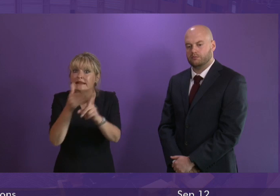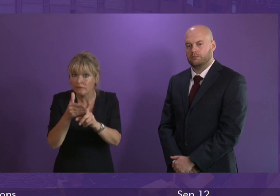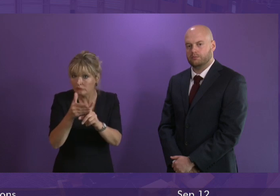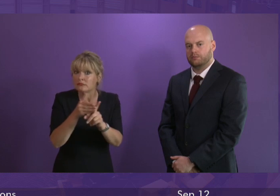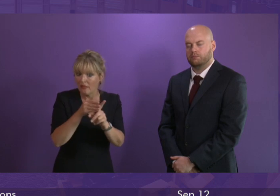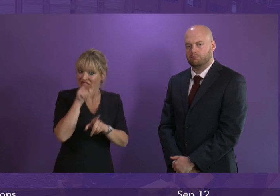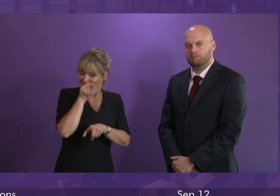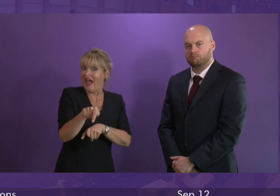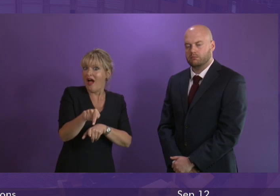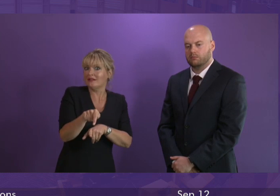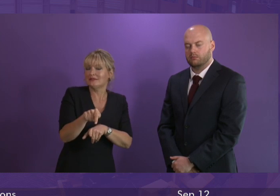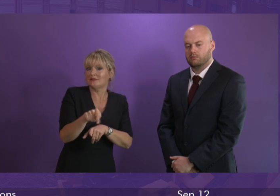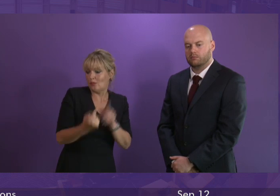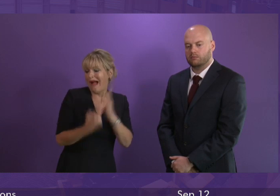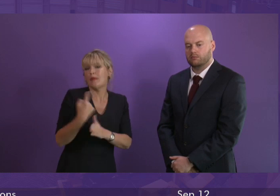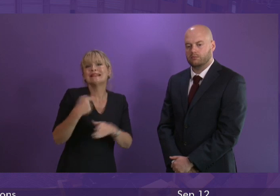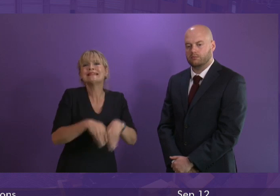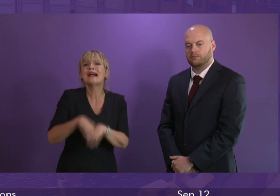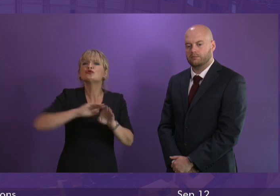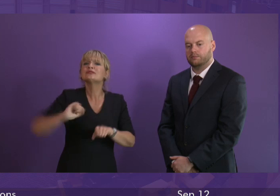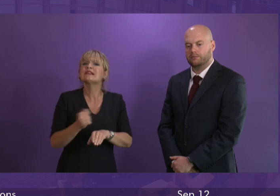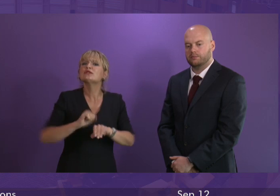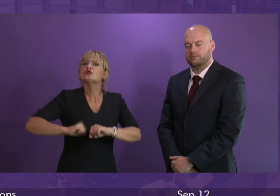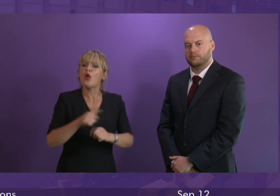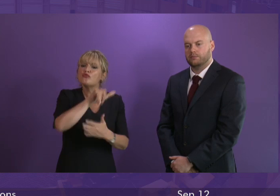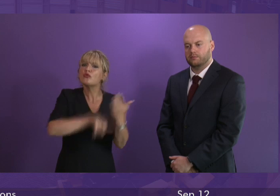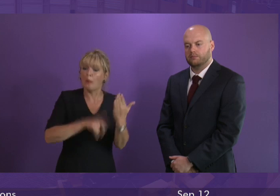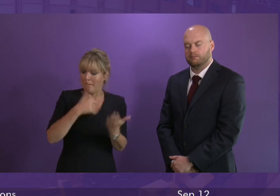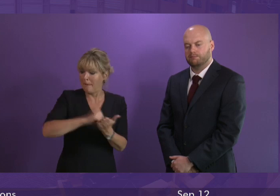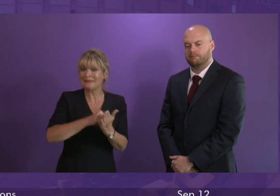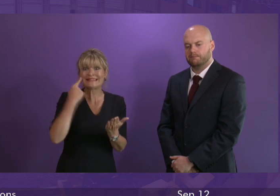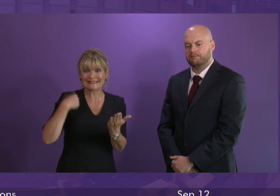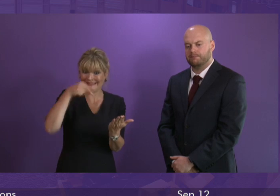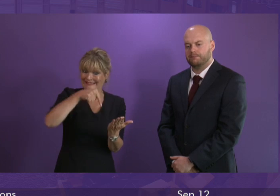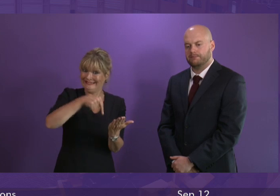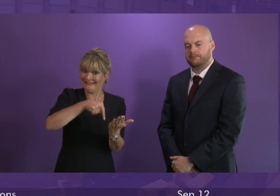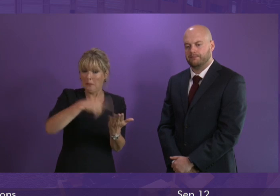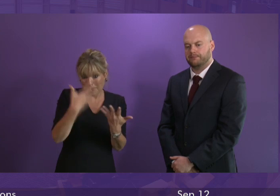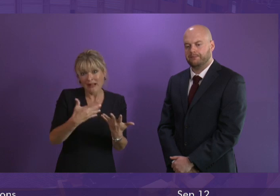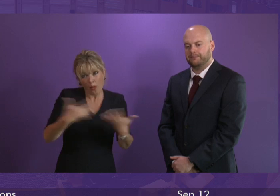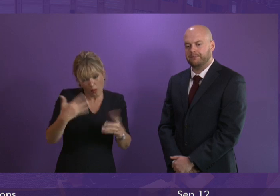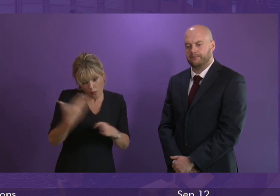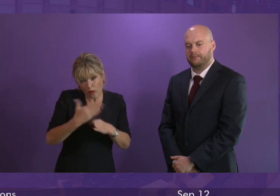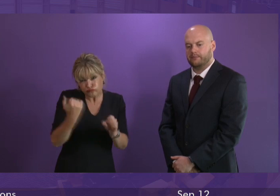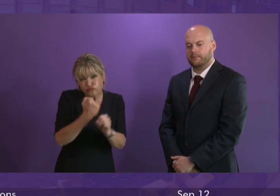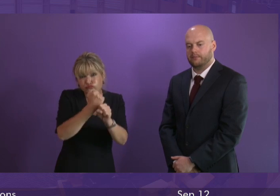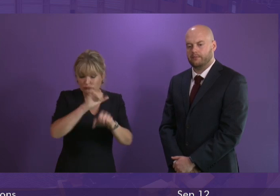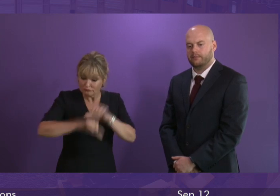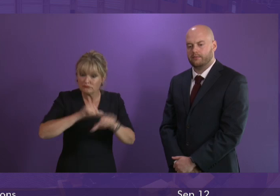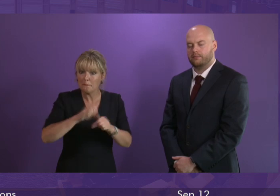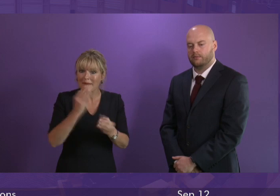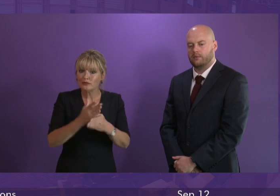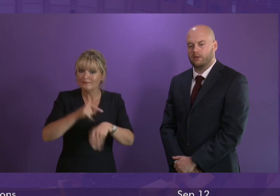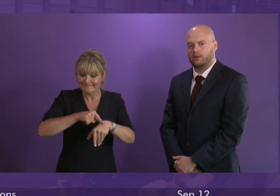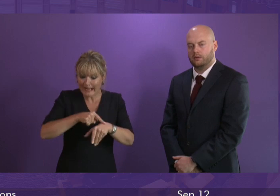That was the subject of the National Services Scotland report that was published yesterday. And there has been substantial work done now to set out a